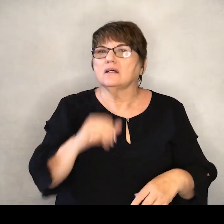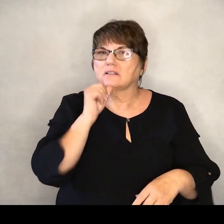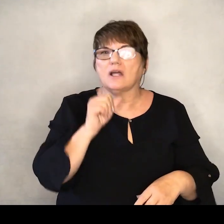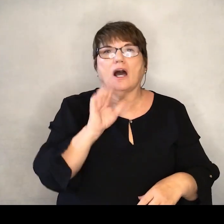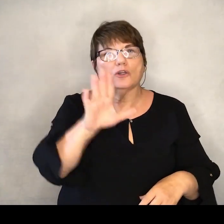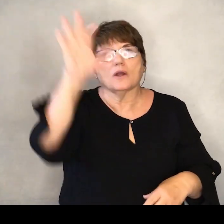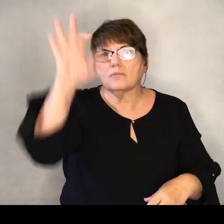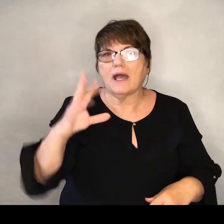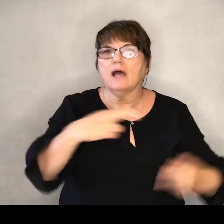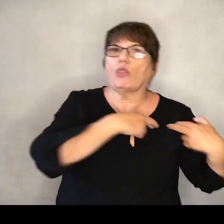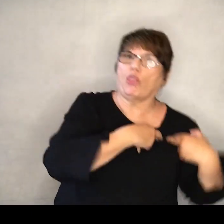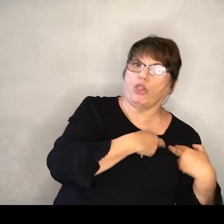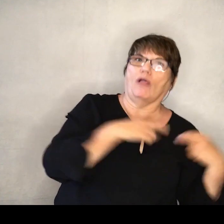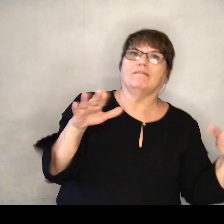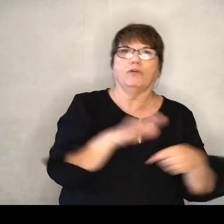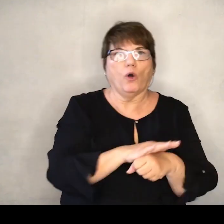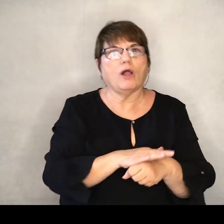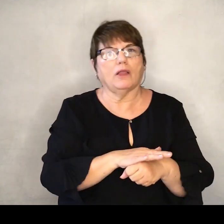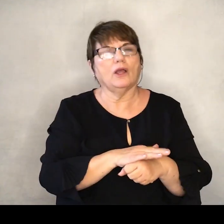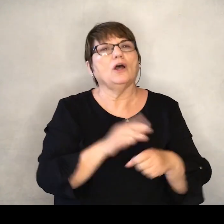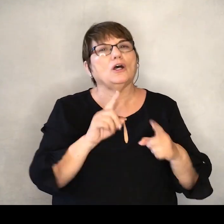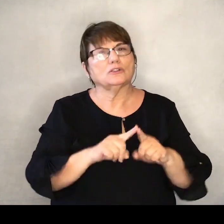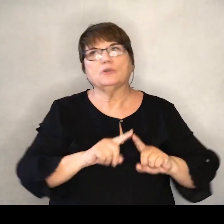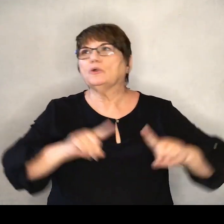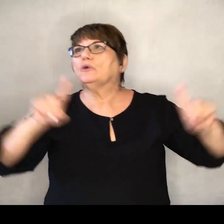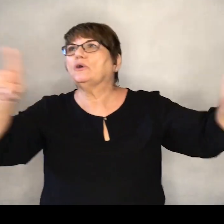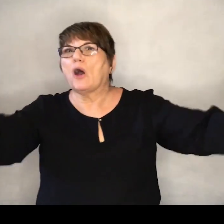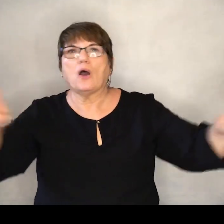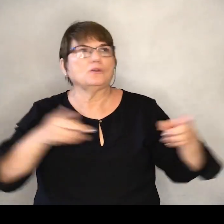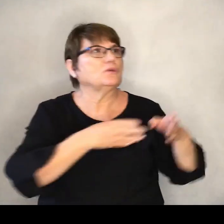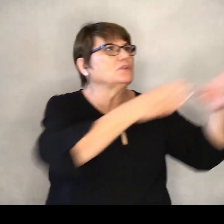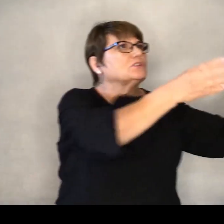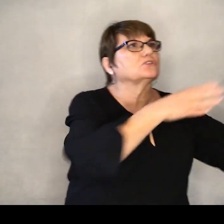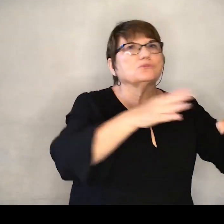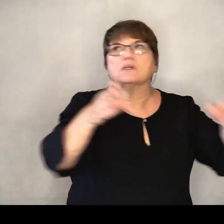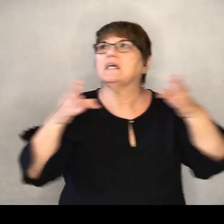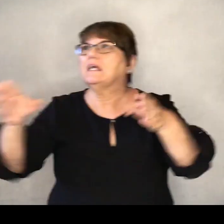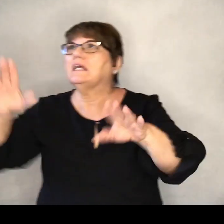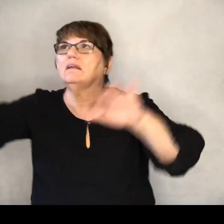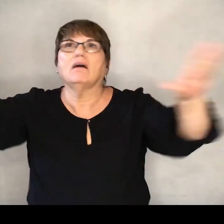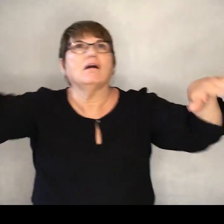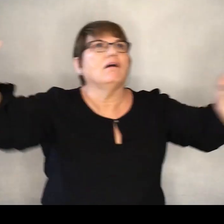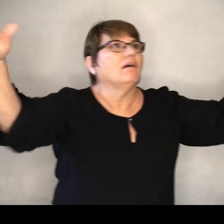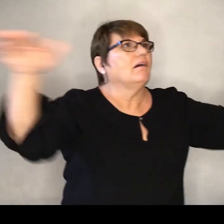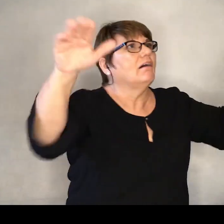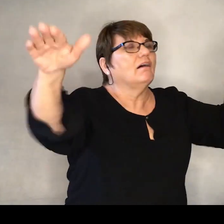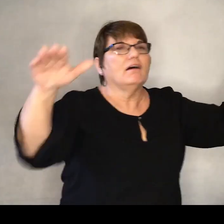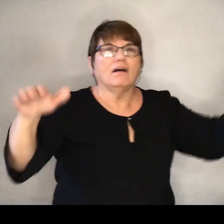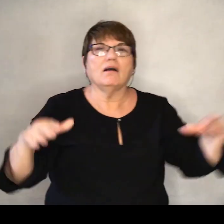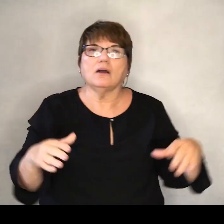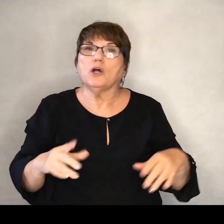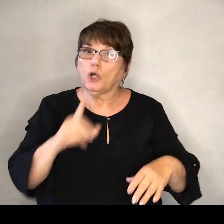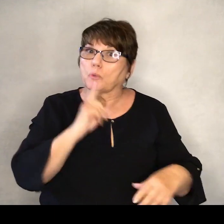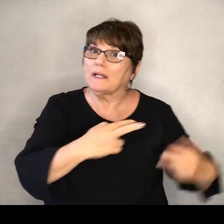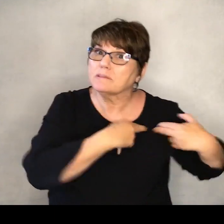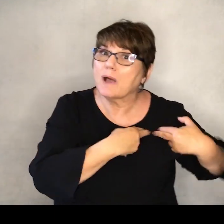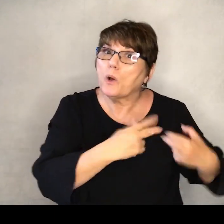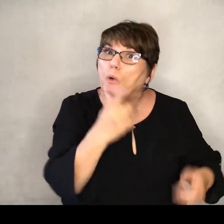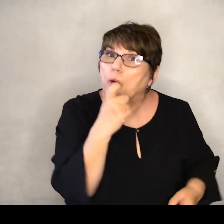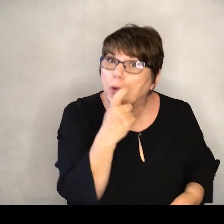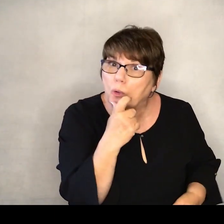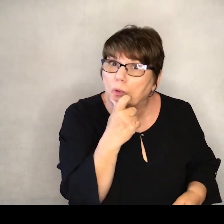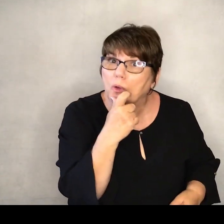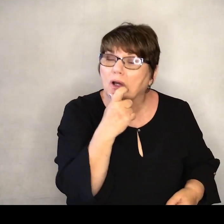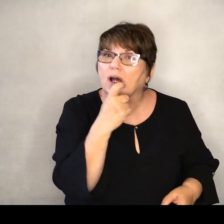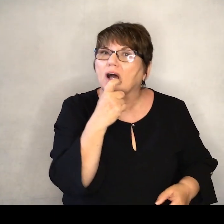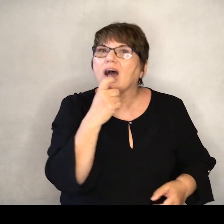pastor's sole responsibility to go out into the streets and witness the good news. It's the responsibility of